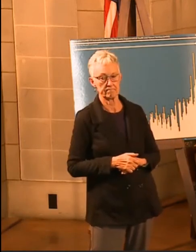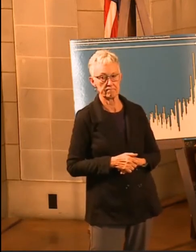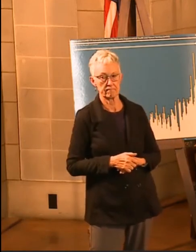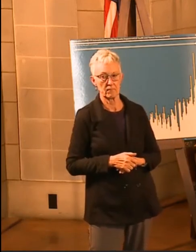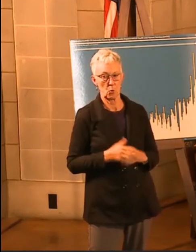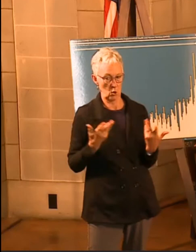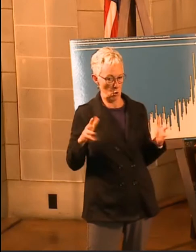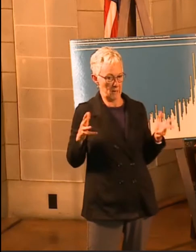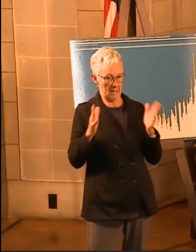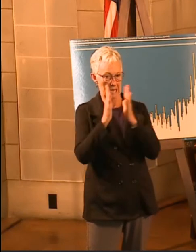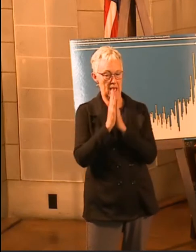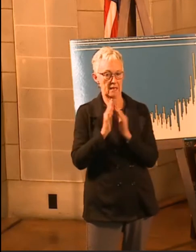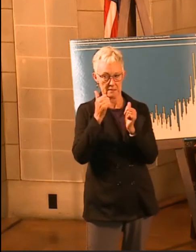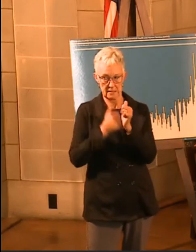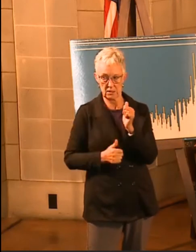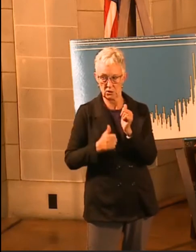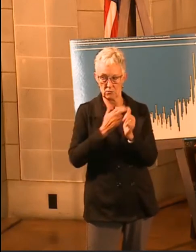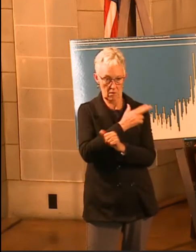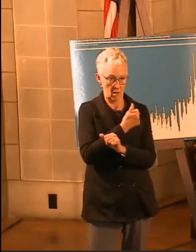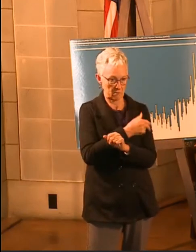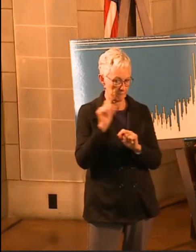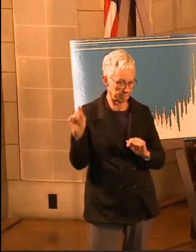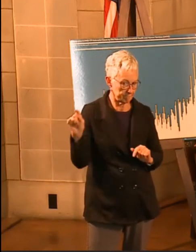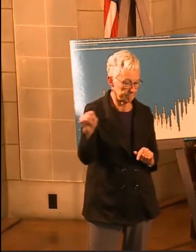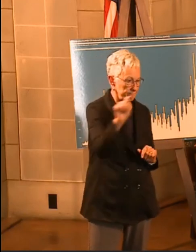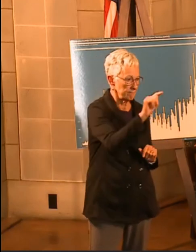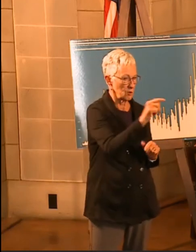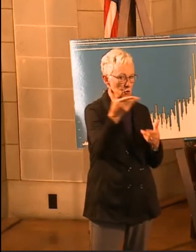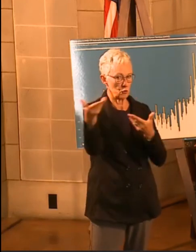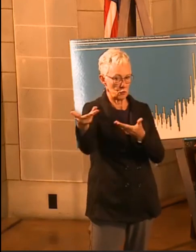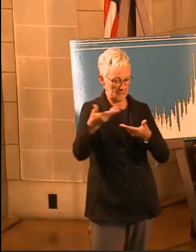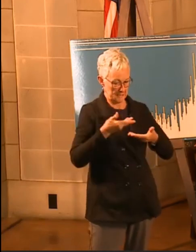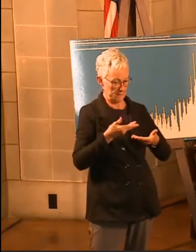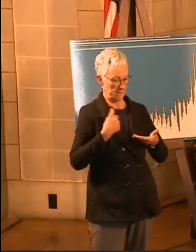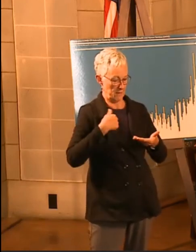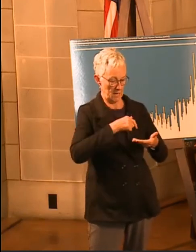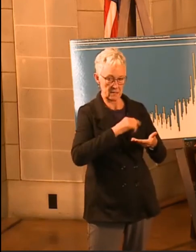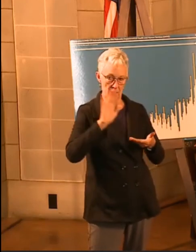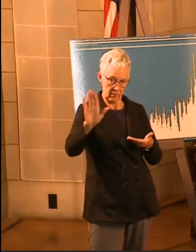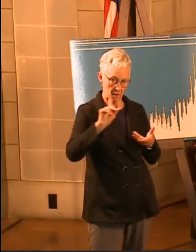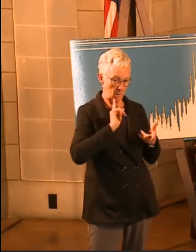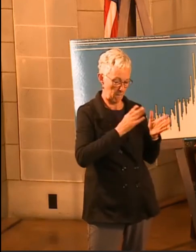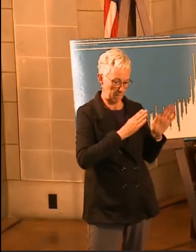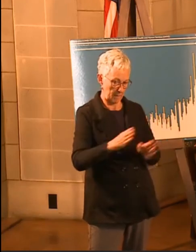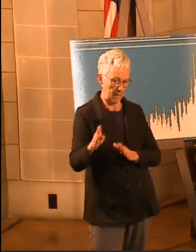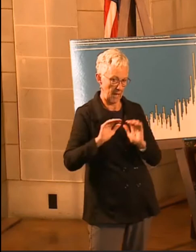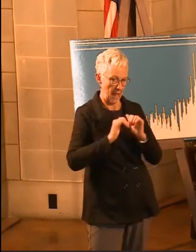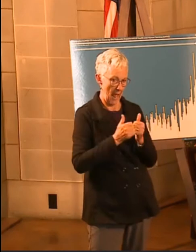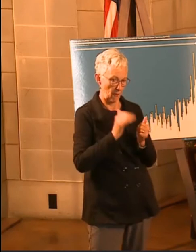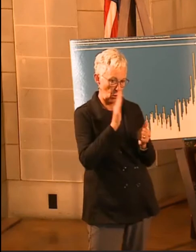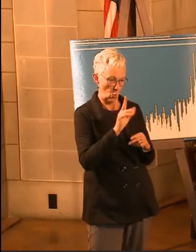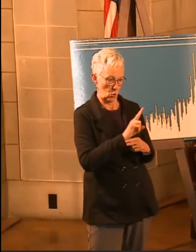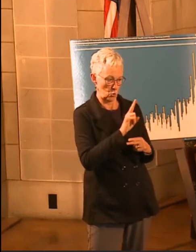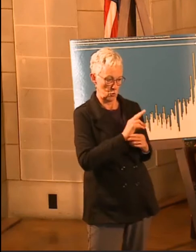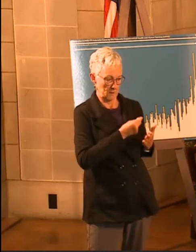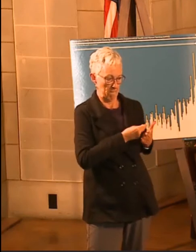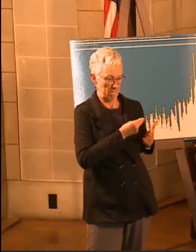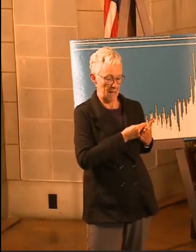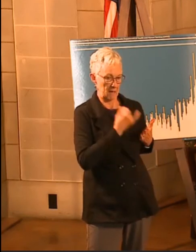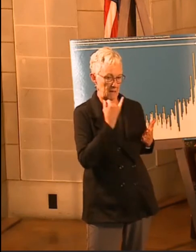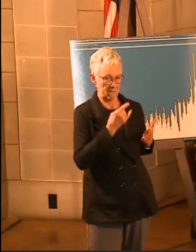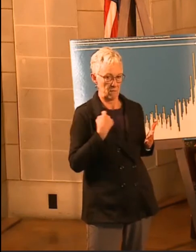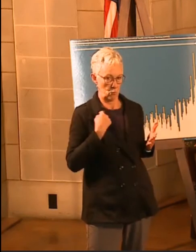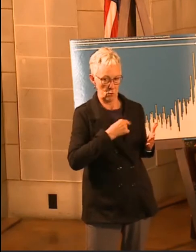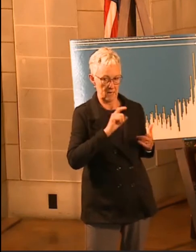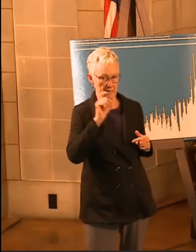proposal outlining its plan on how they would use these funds to increase their staffing capability, and that's how we arrived at